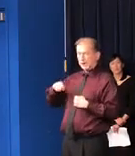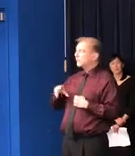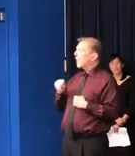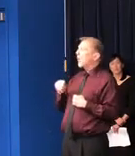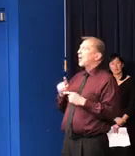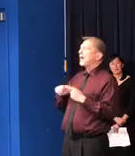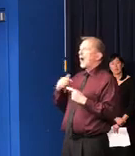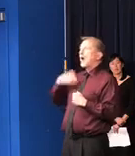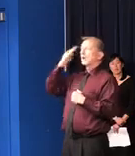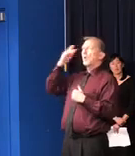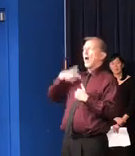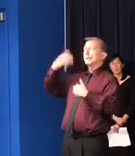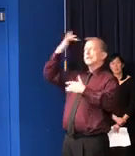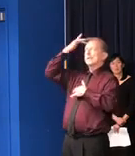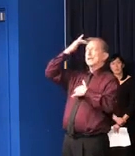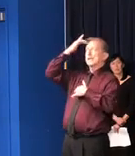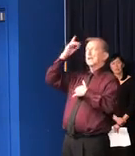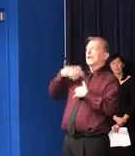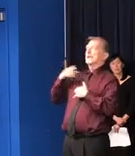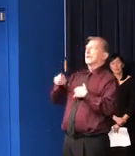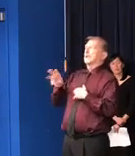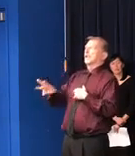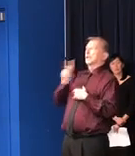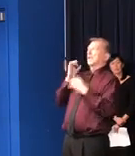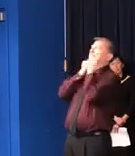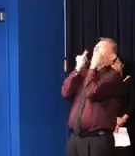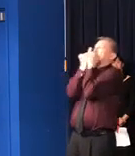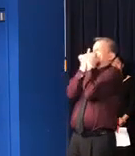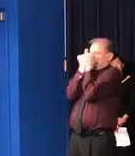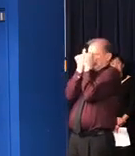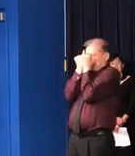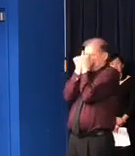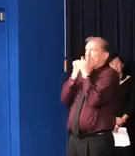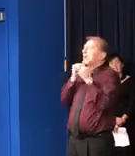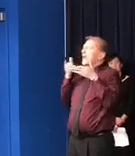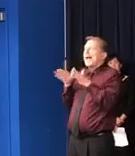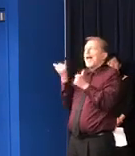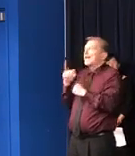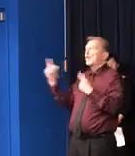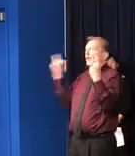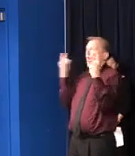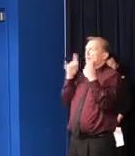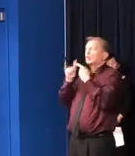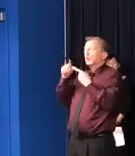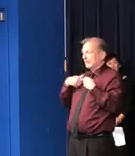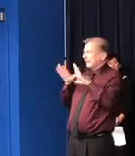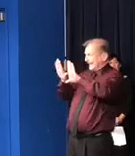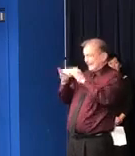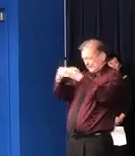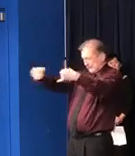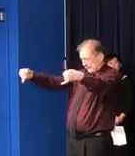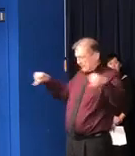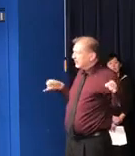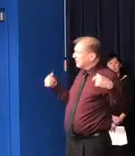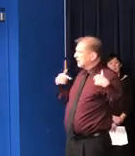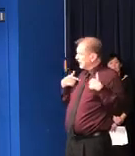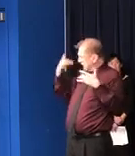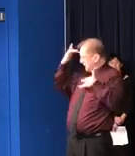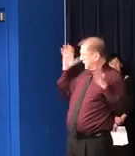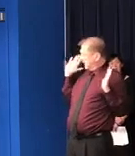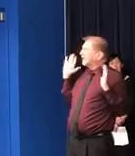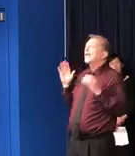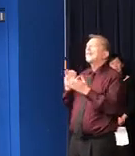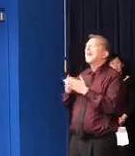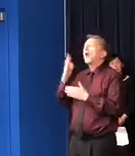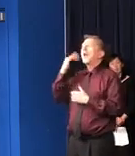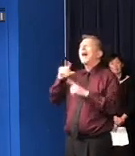to just really withdraw, make sure you stay away from from others. And so that it is an important part of the of